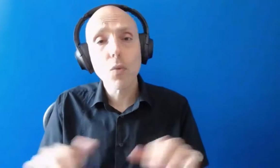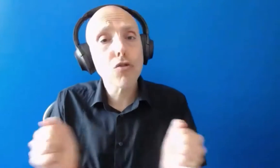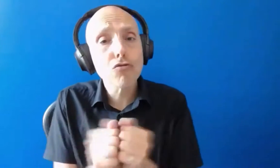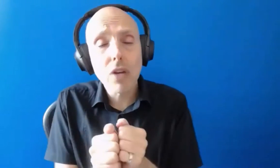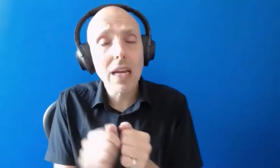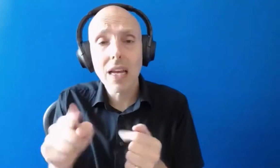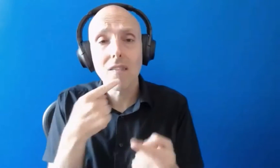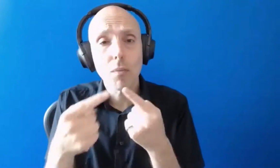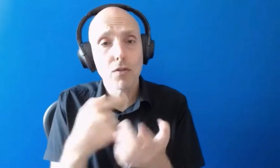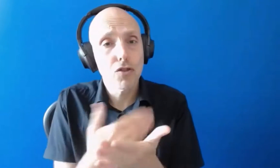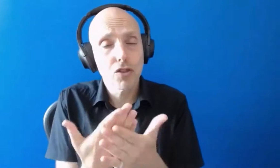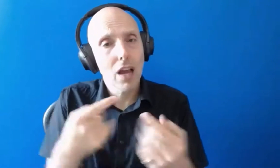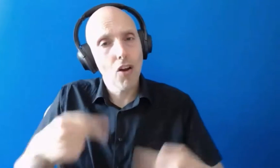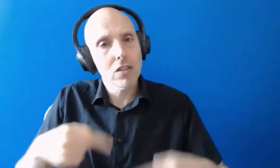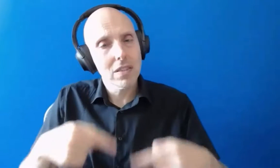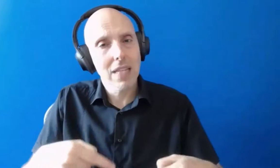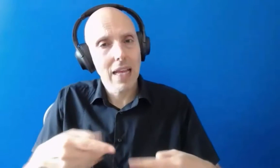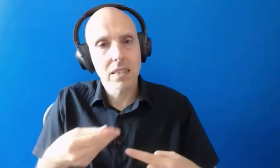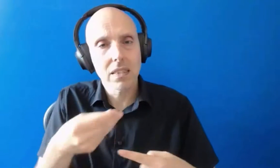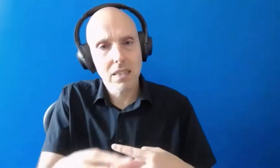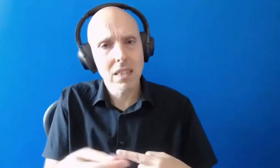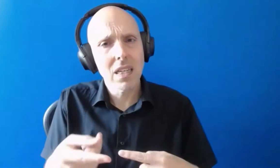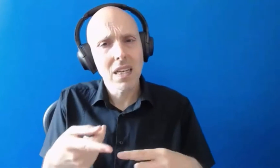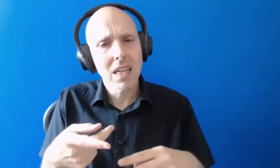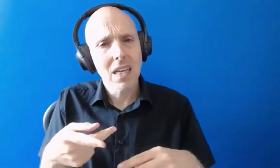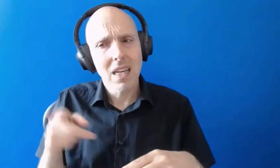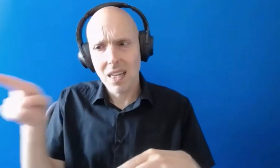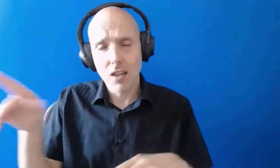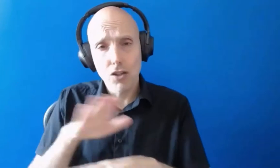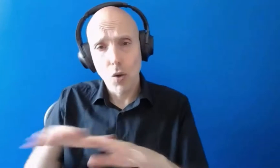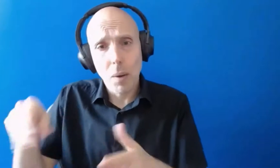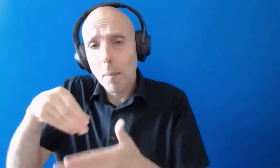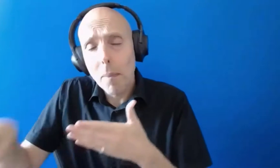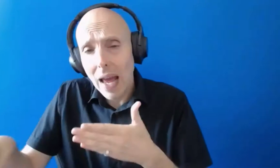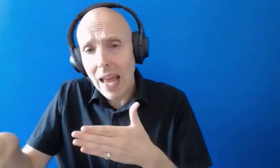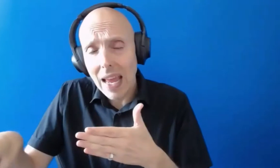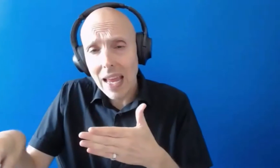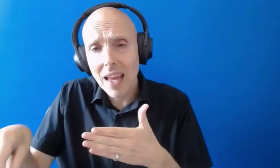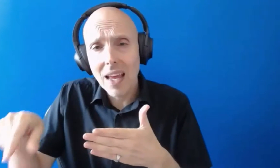suppliers of the support do not get paid can amy confirm that this is the case please